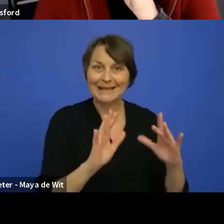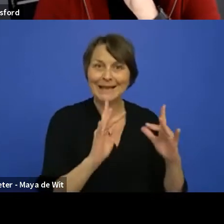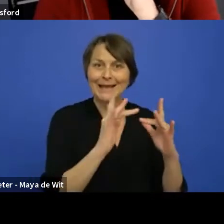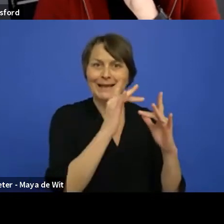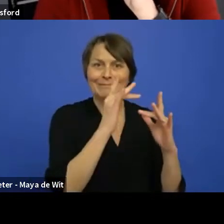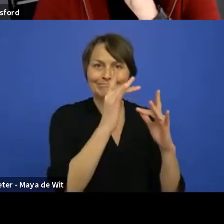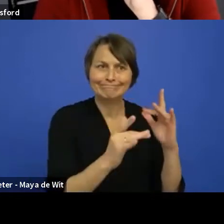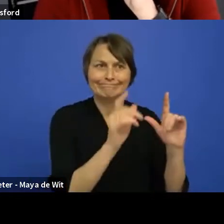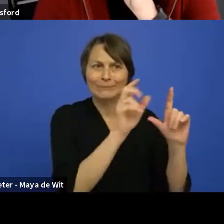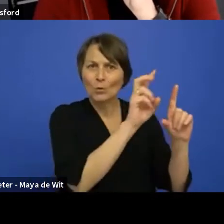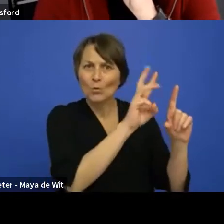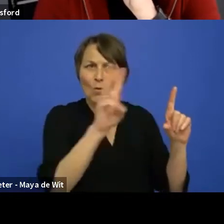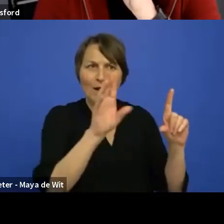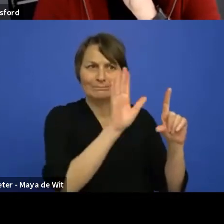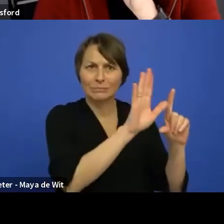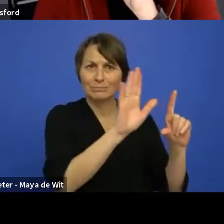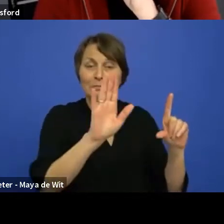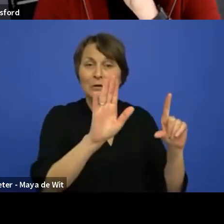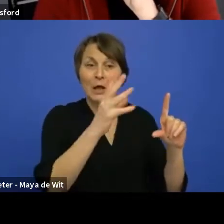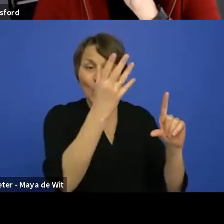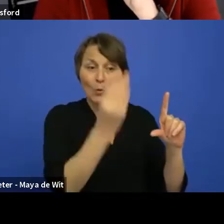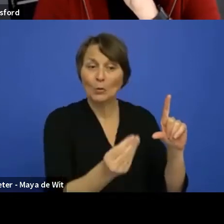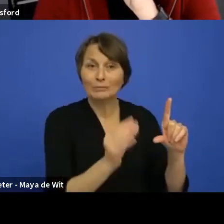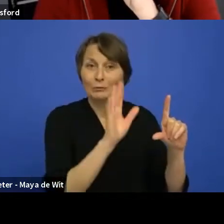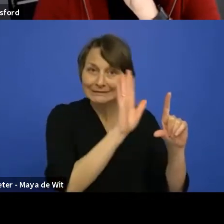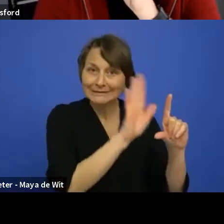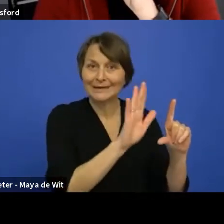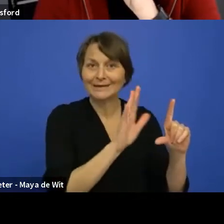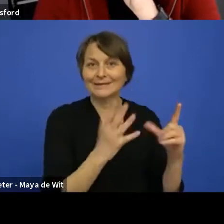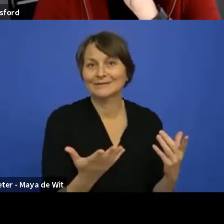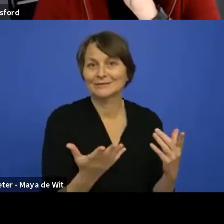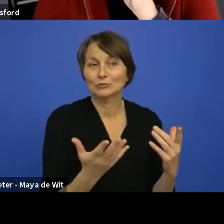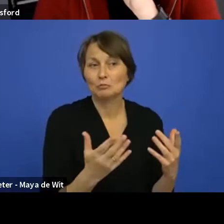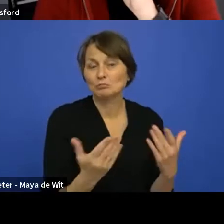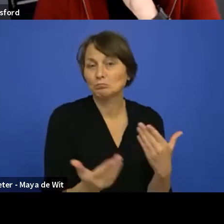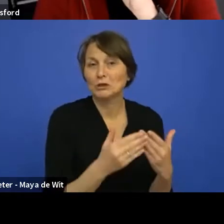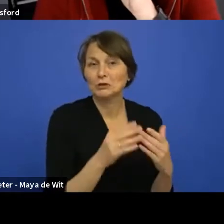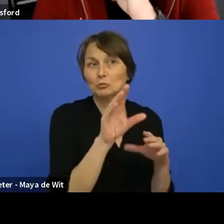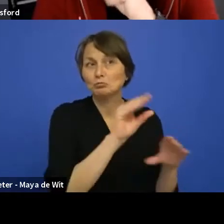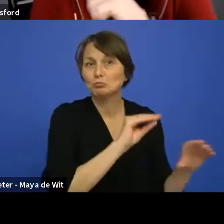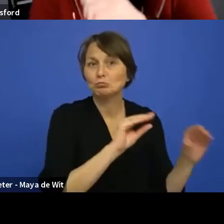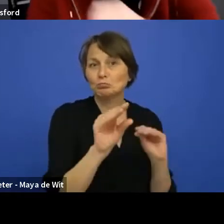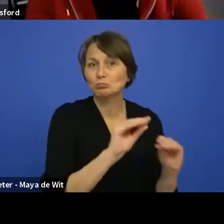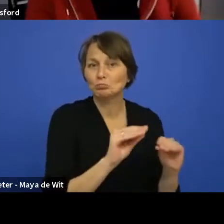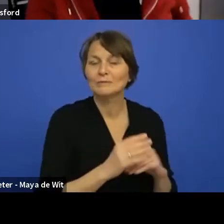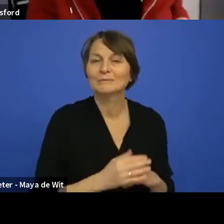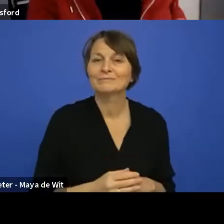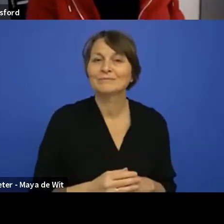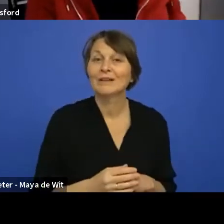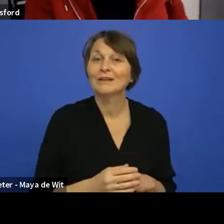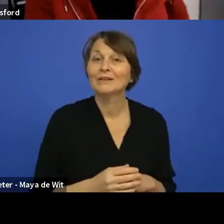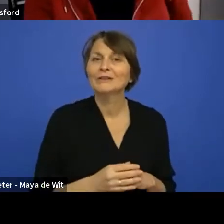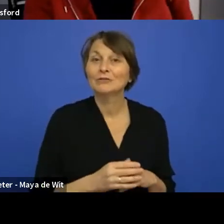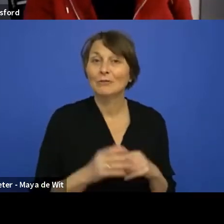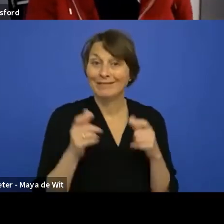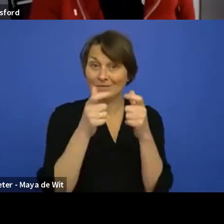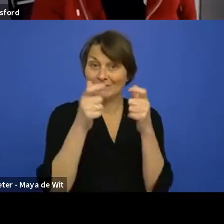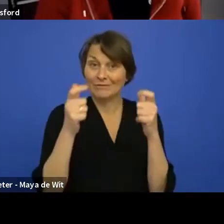Uh, and like the way that the, um, that frameworks or anything will use the web components are the same, no matter,